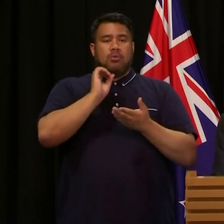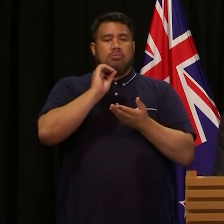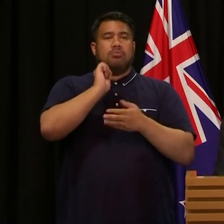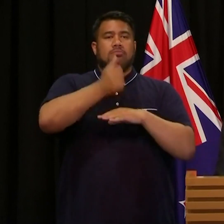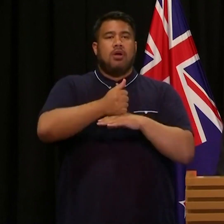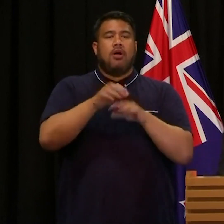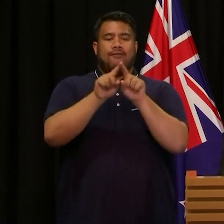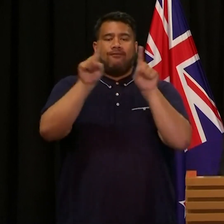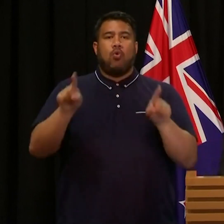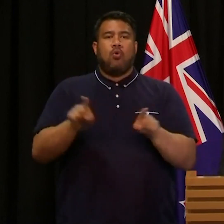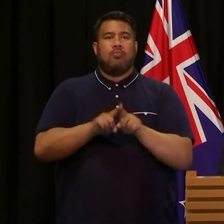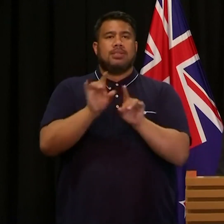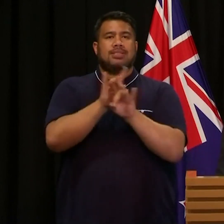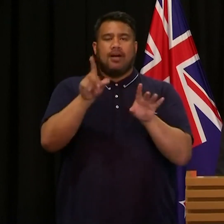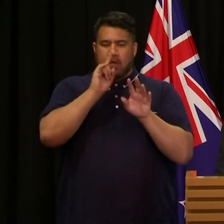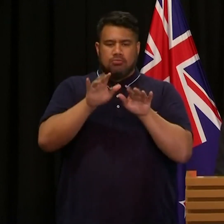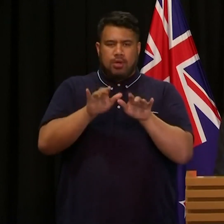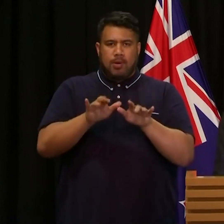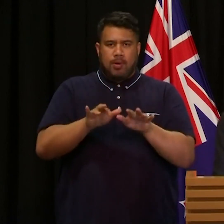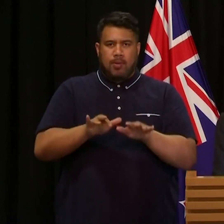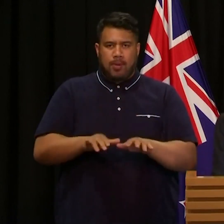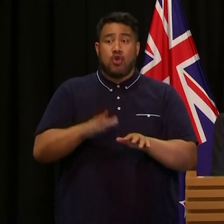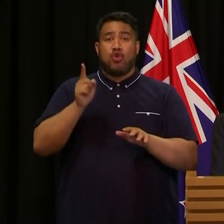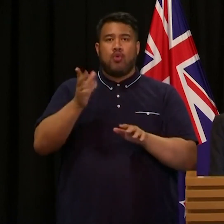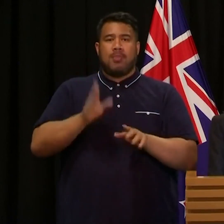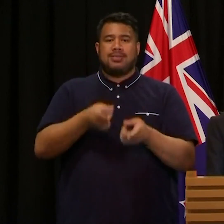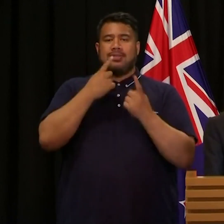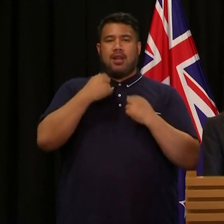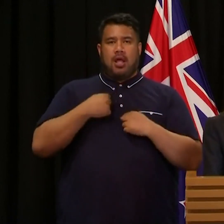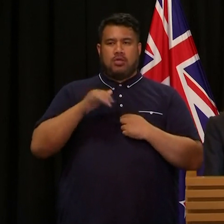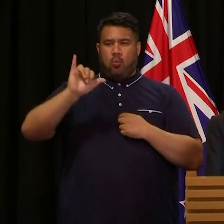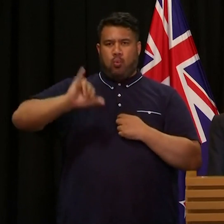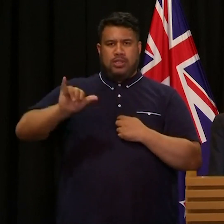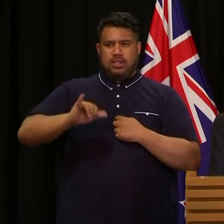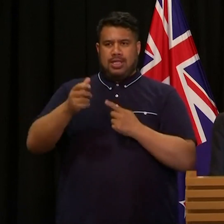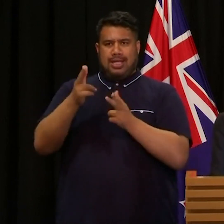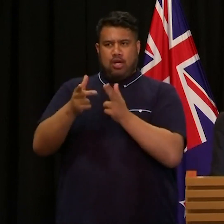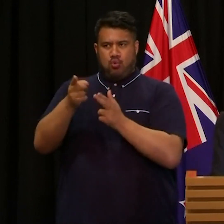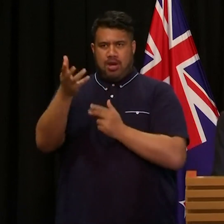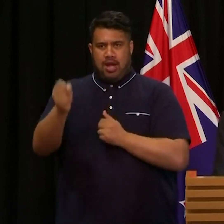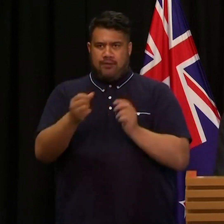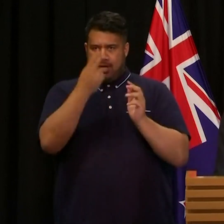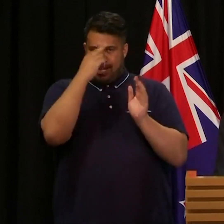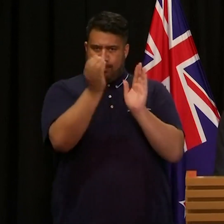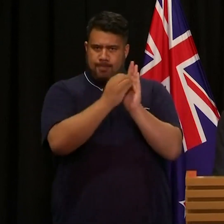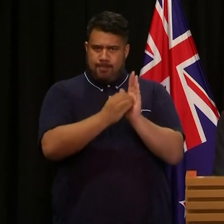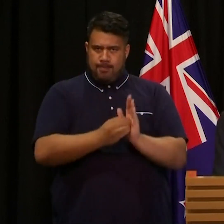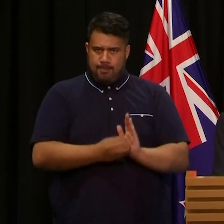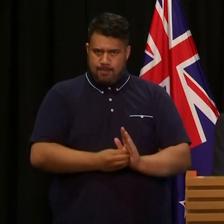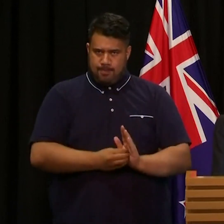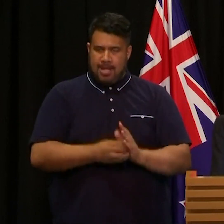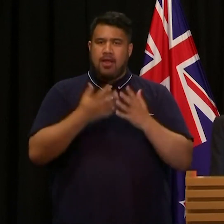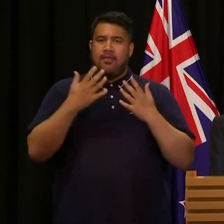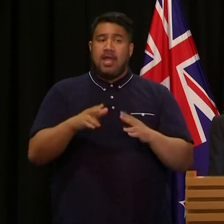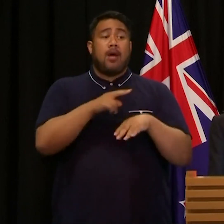identifying what banned guns they hold. The police will then arrange for these weapons to be handed over, and